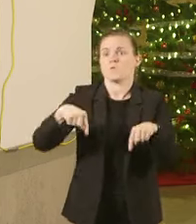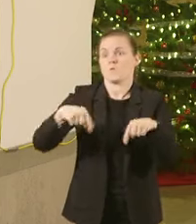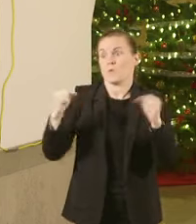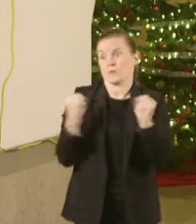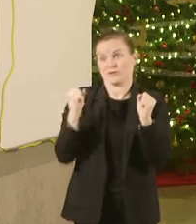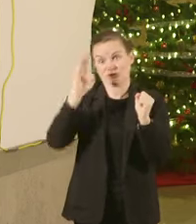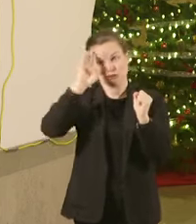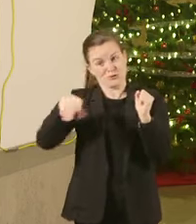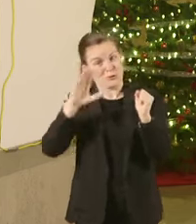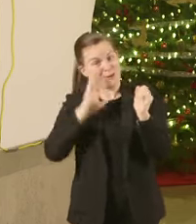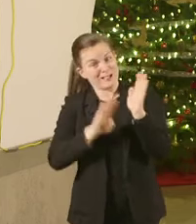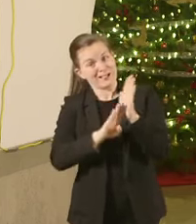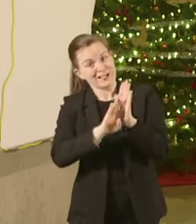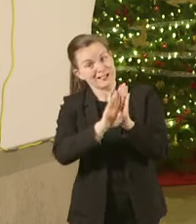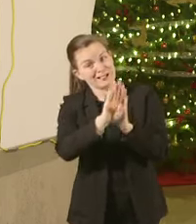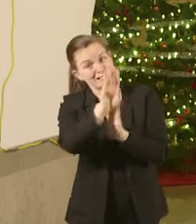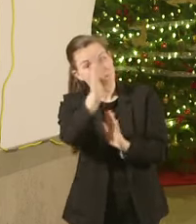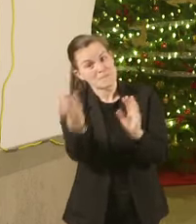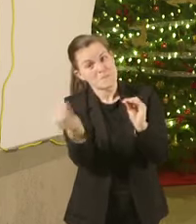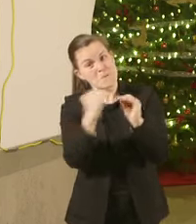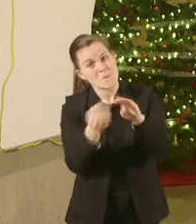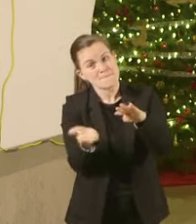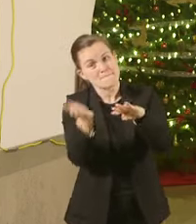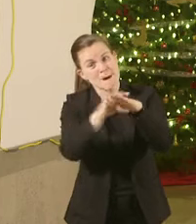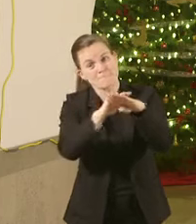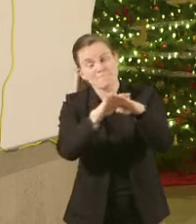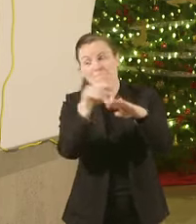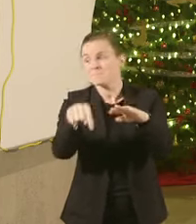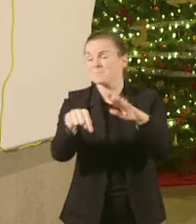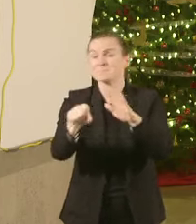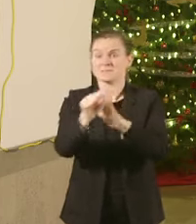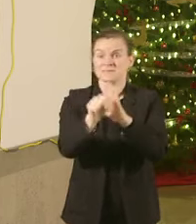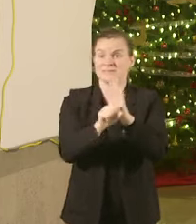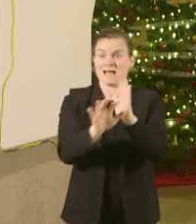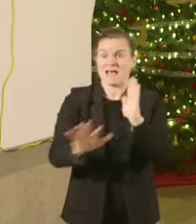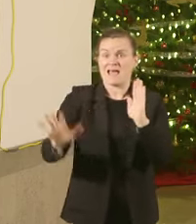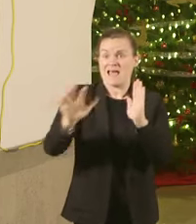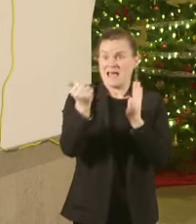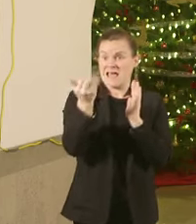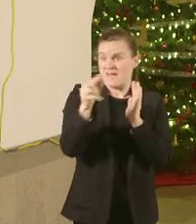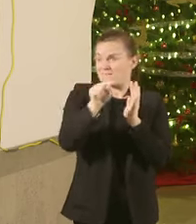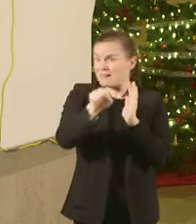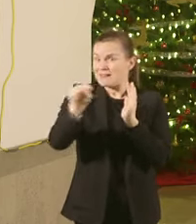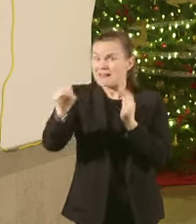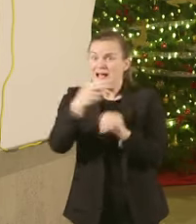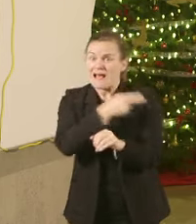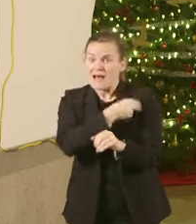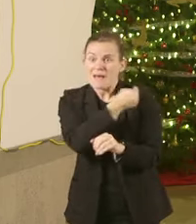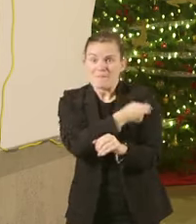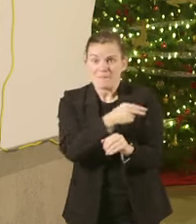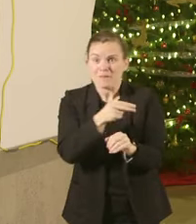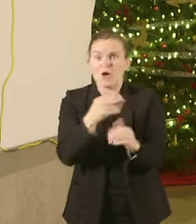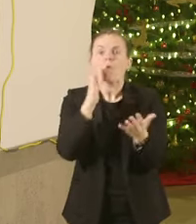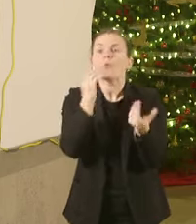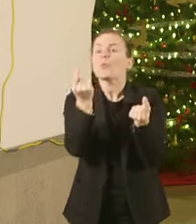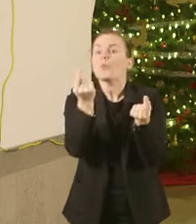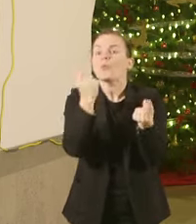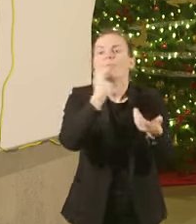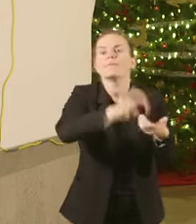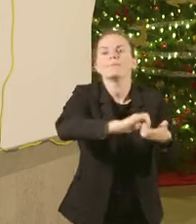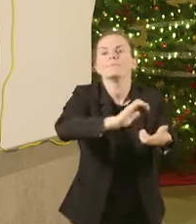state and multiple geographically dispersed hospitals will be partnering with a company